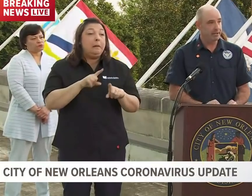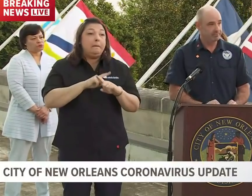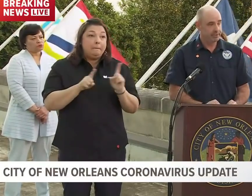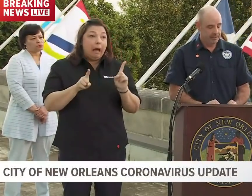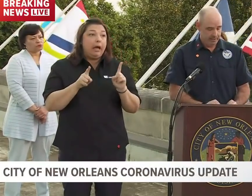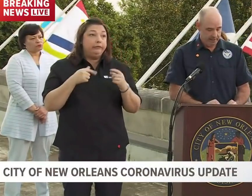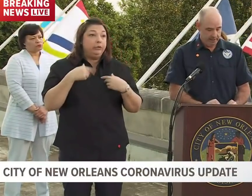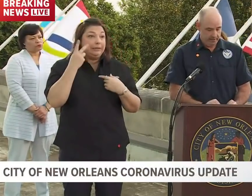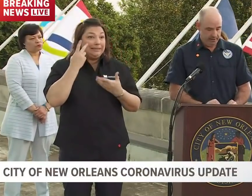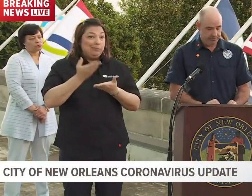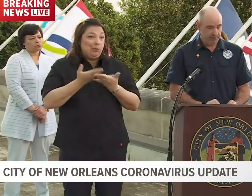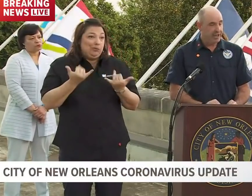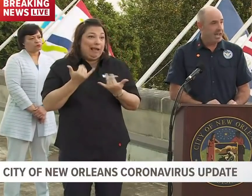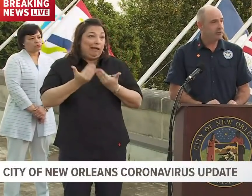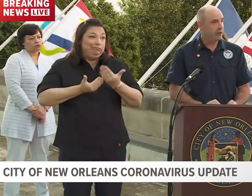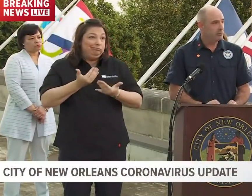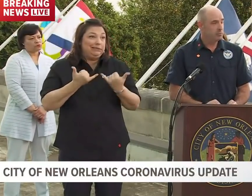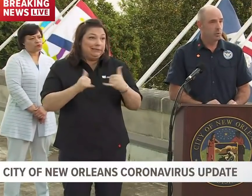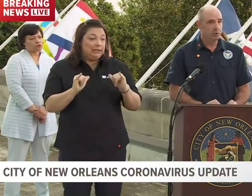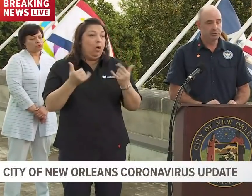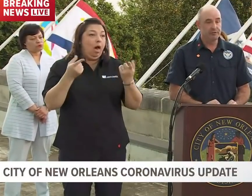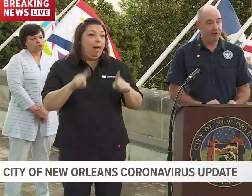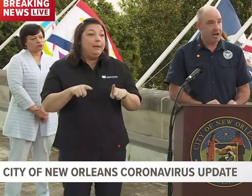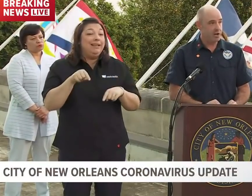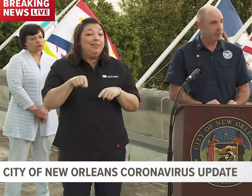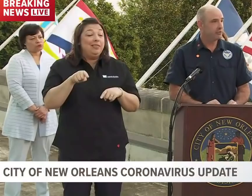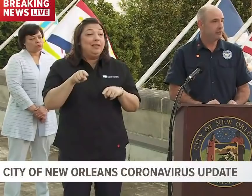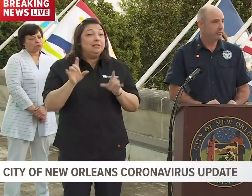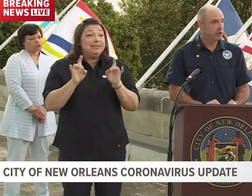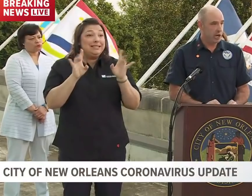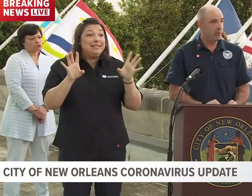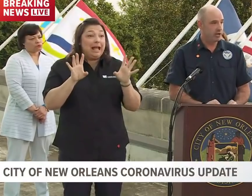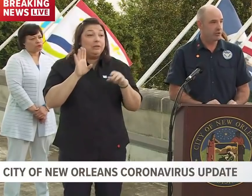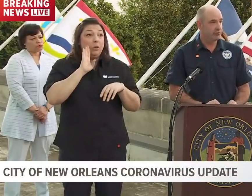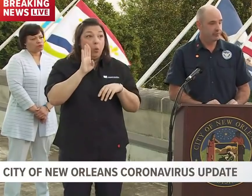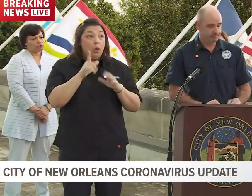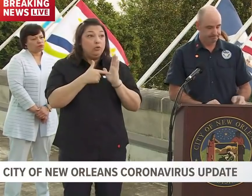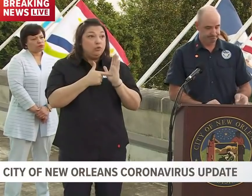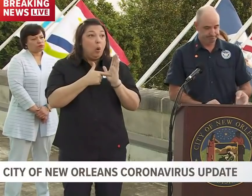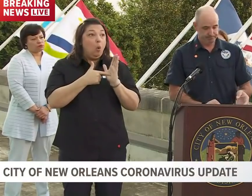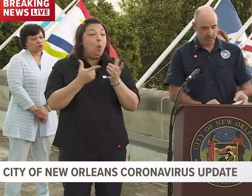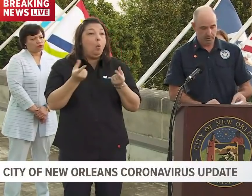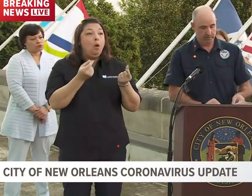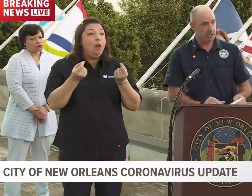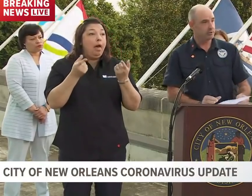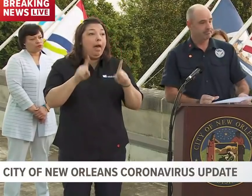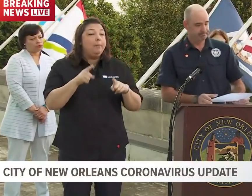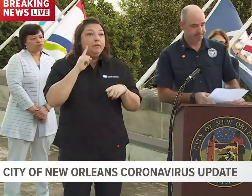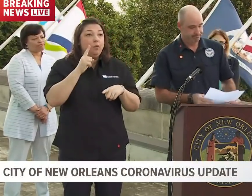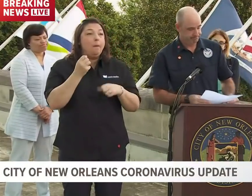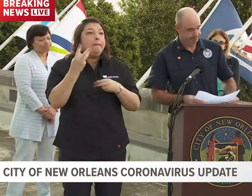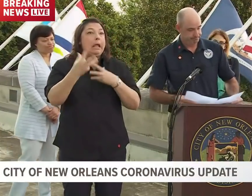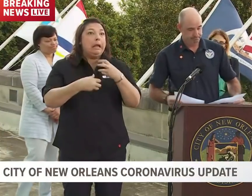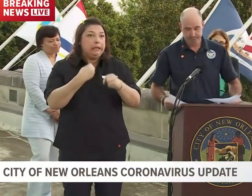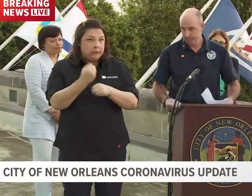happening. This disaster will define us for generations. Thank you.